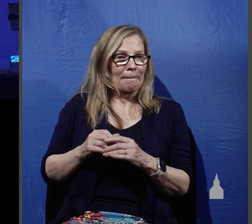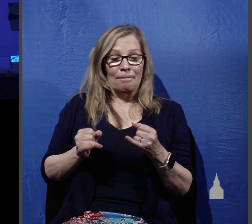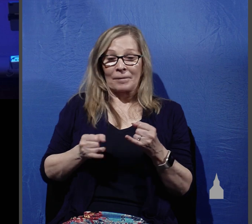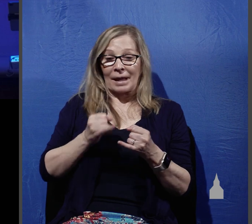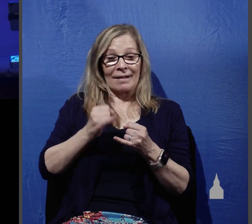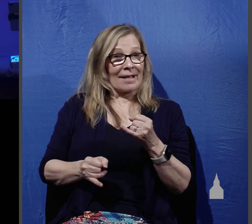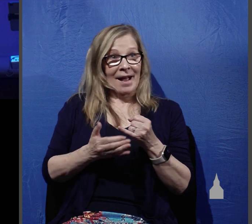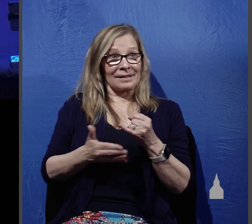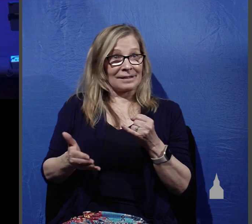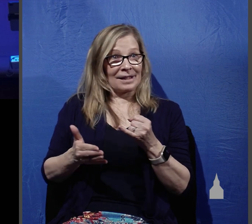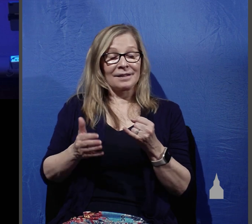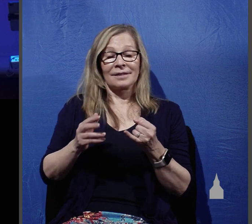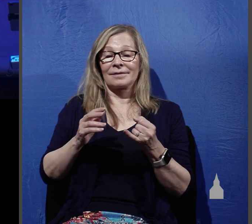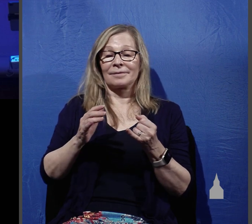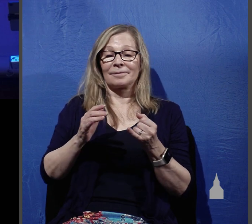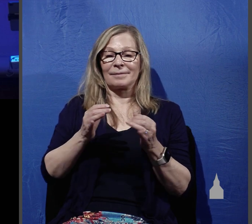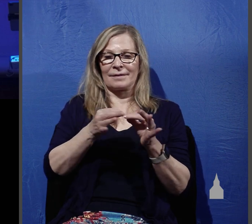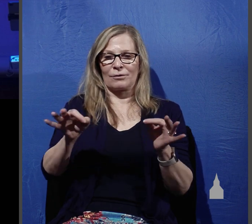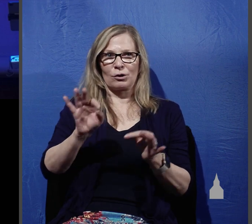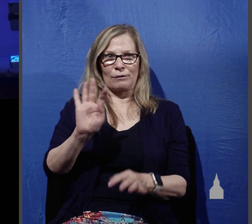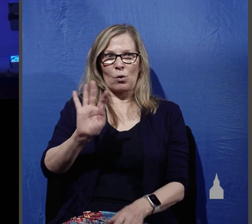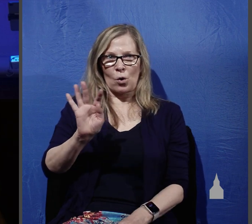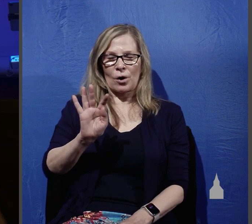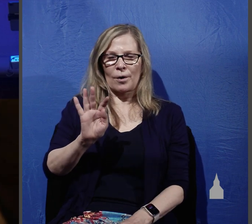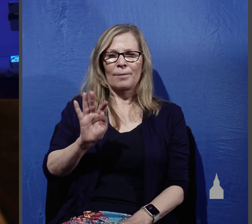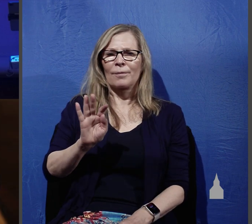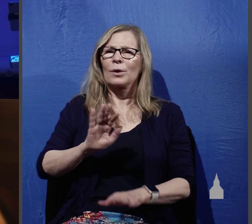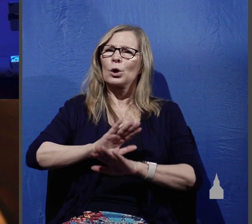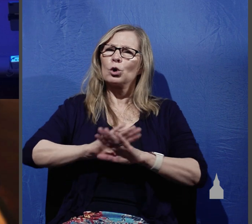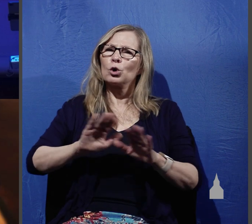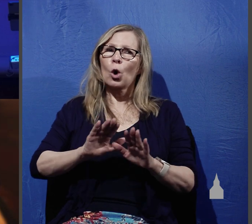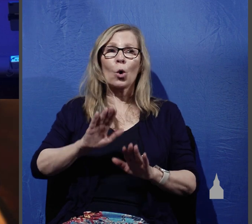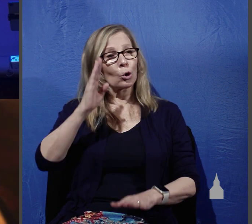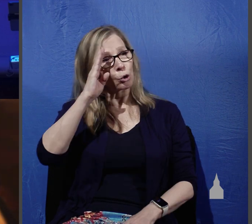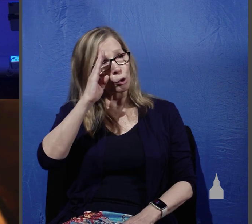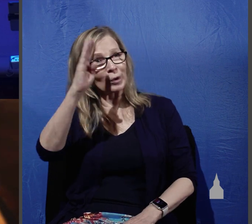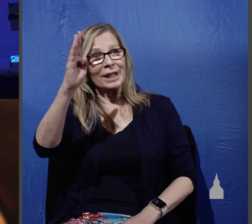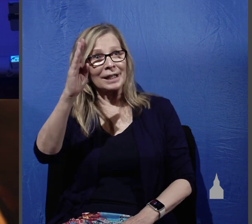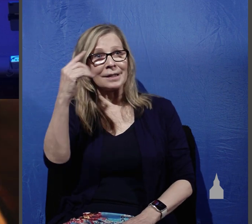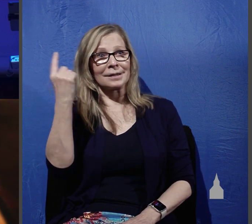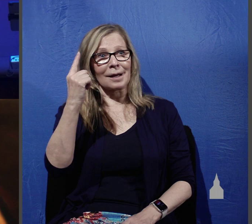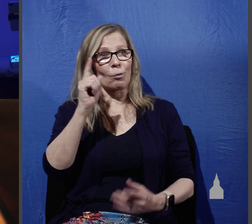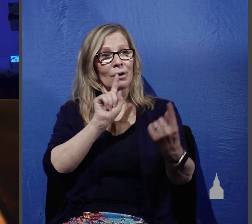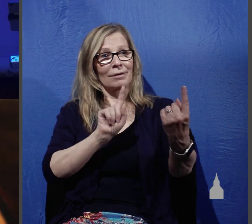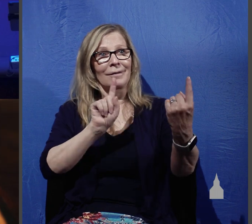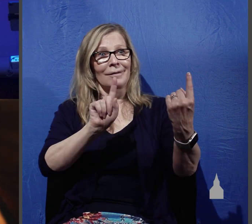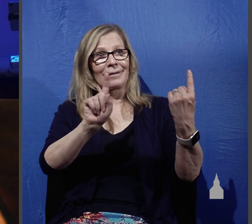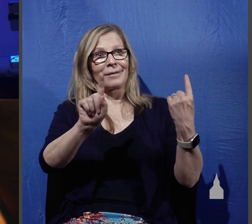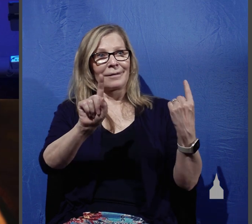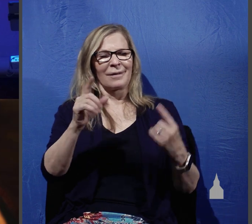doing he said at the end of verse four and greet no one on the way now why would the Lord tell them this